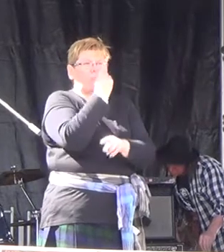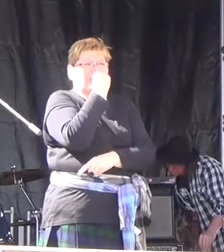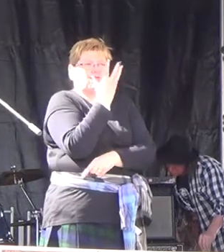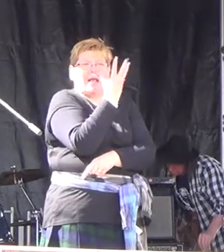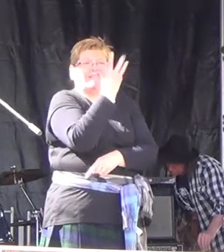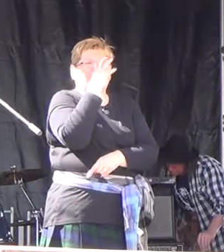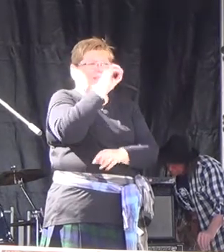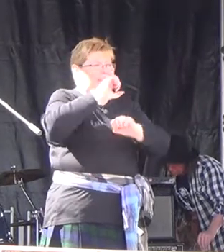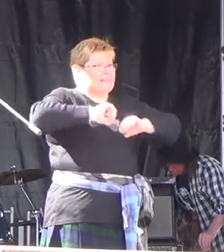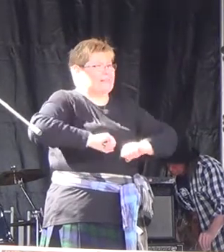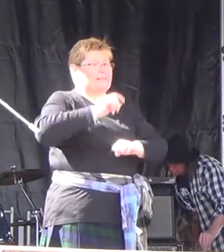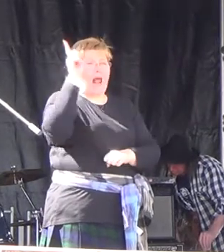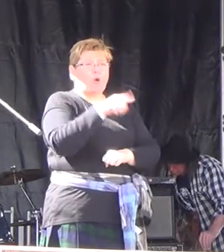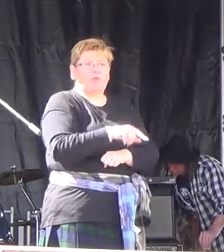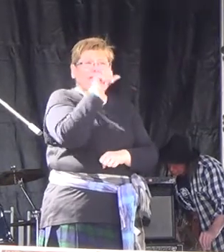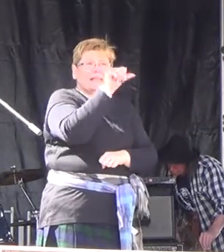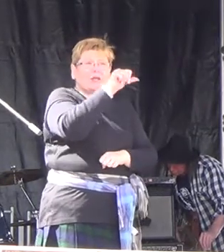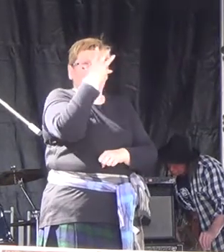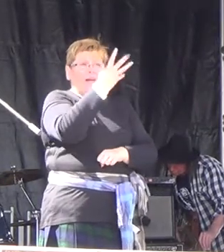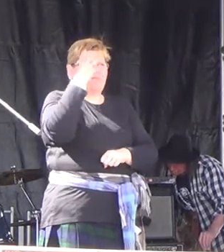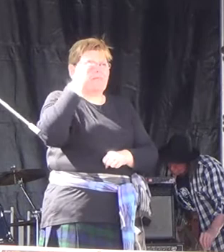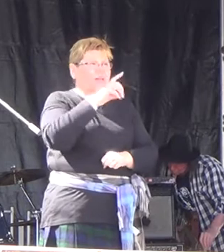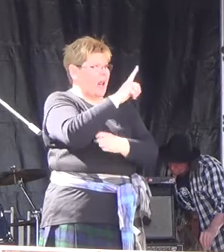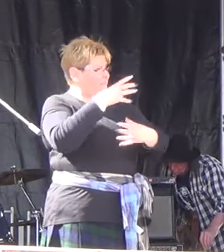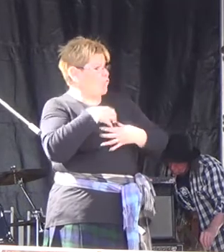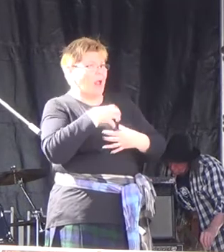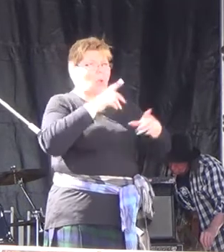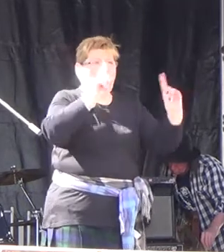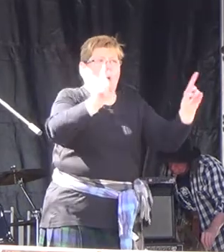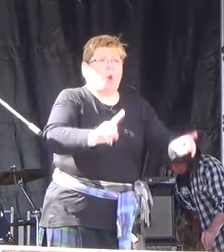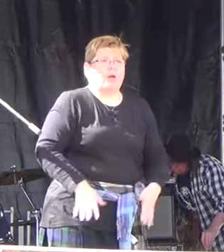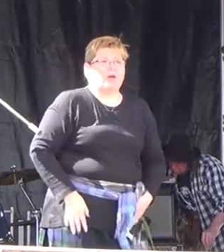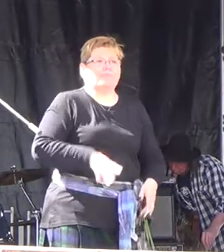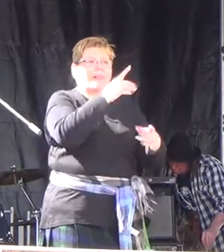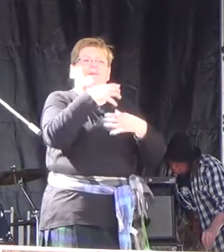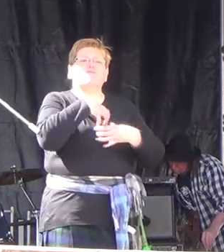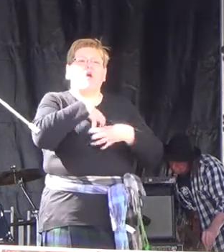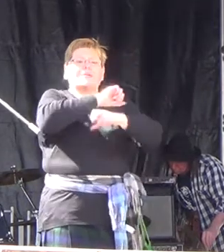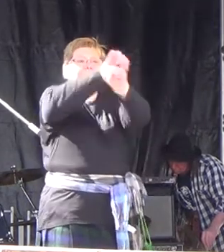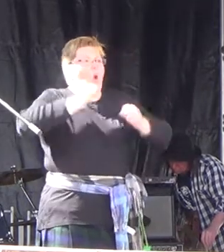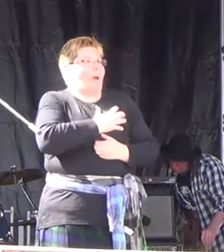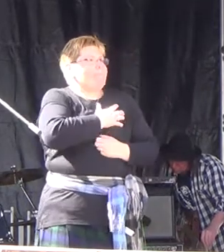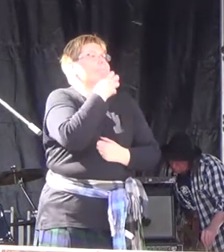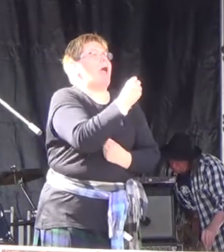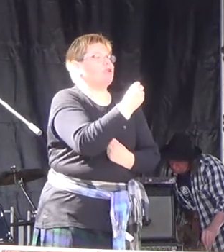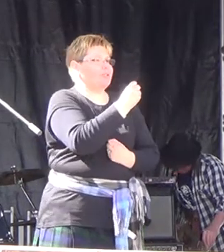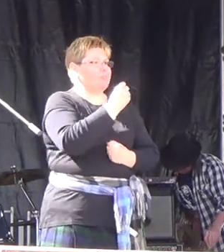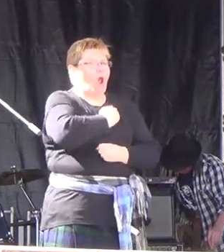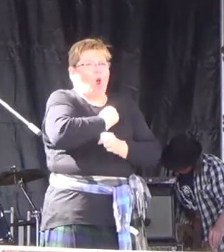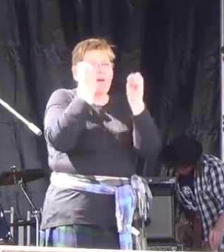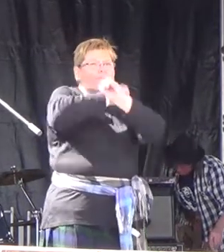seats out of 650. What are they frightened of? They're frightened of our passion. They're frightened of our vision.